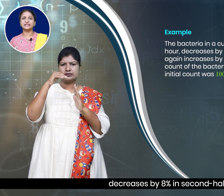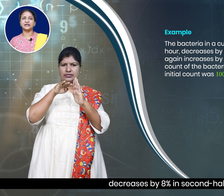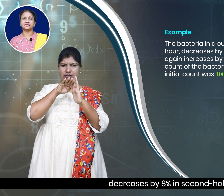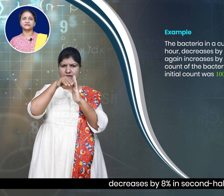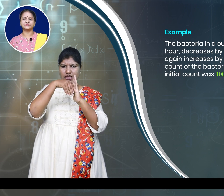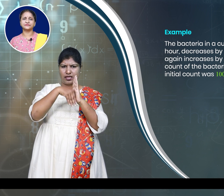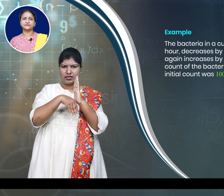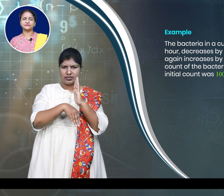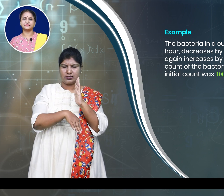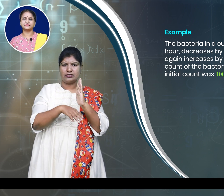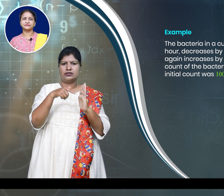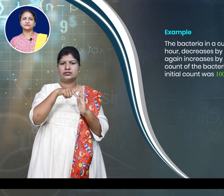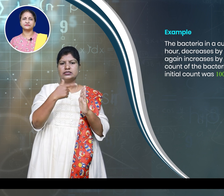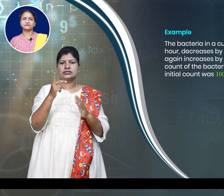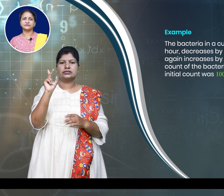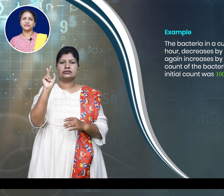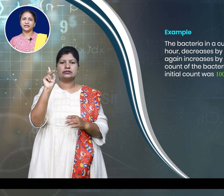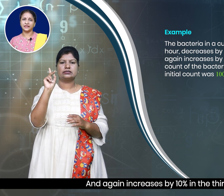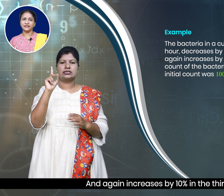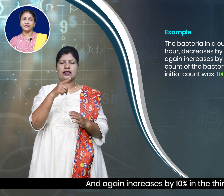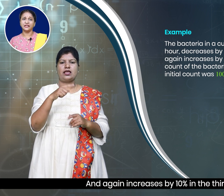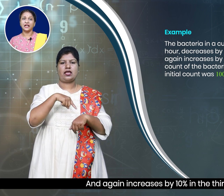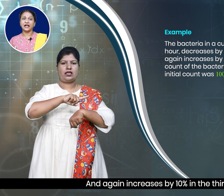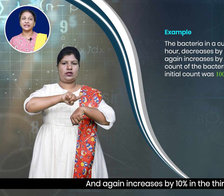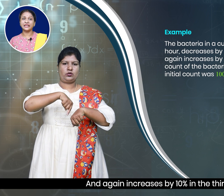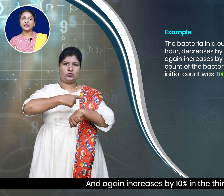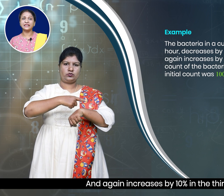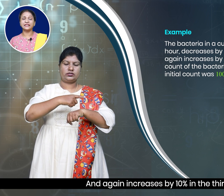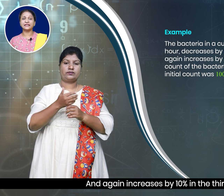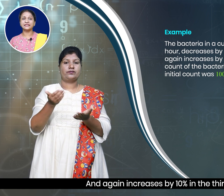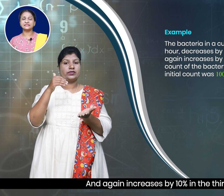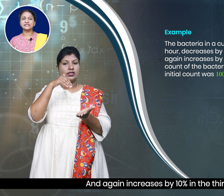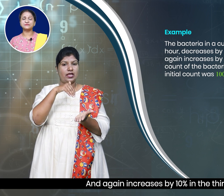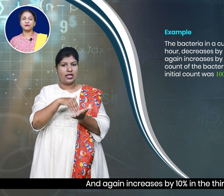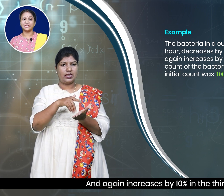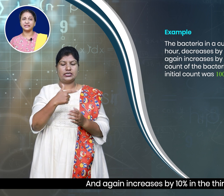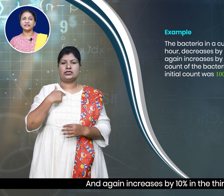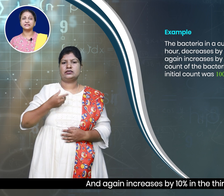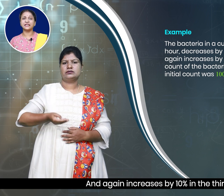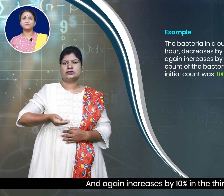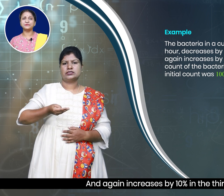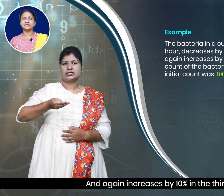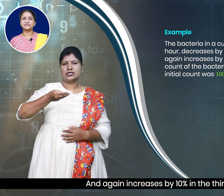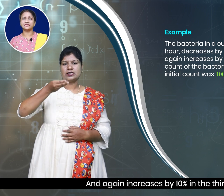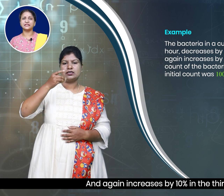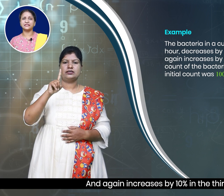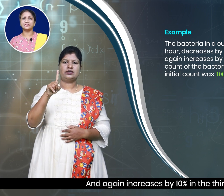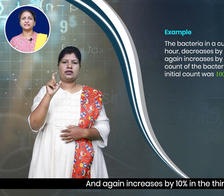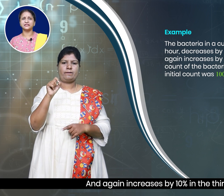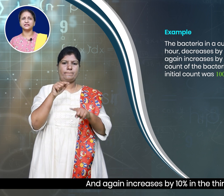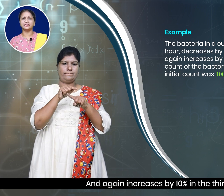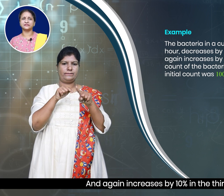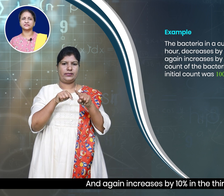hour and again increases by 10 percent in the third hour.